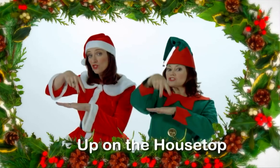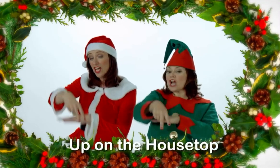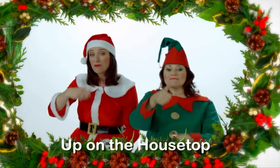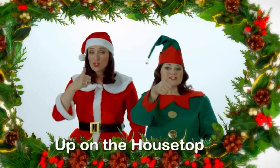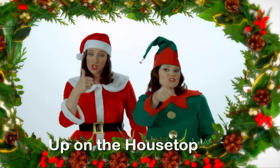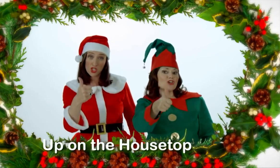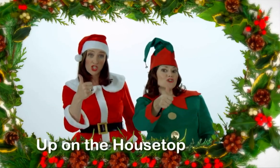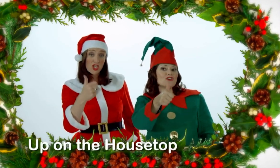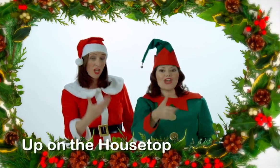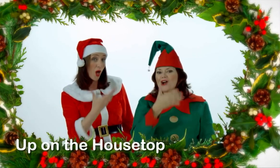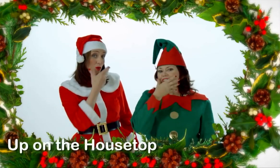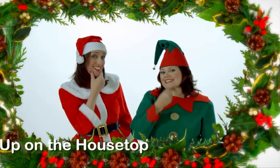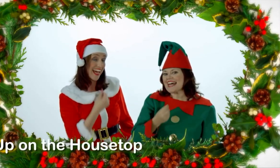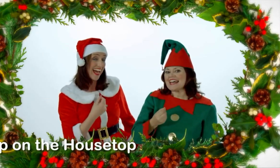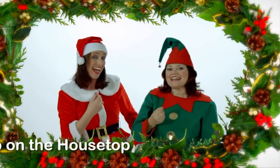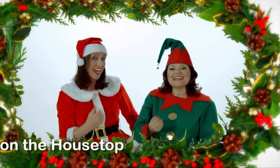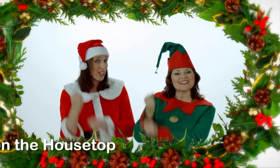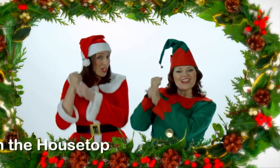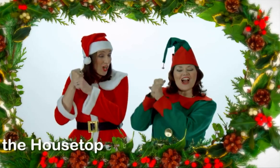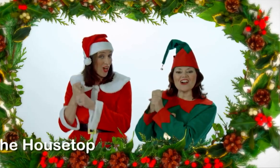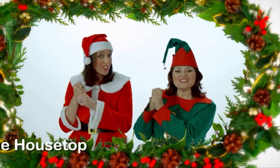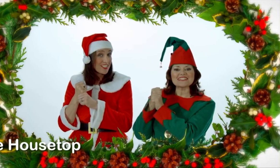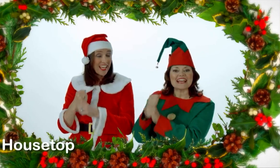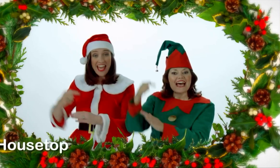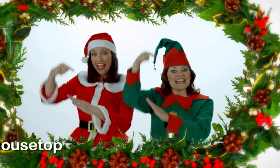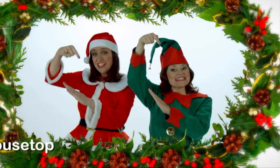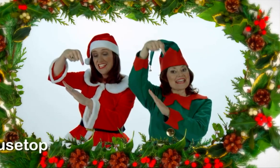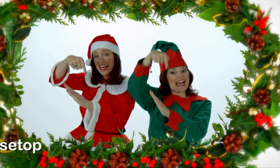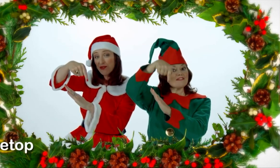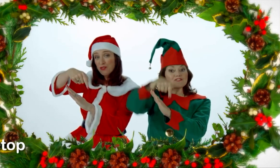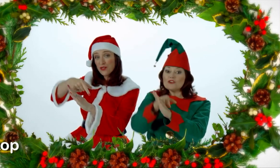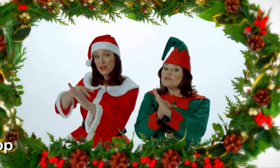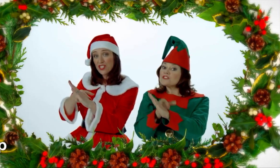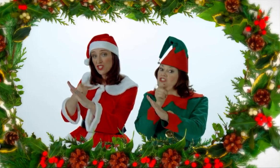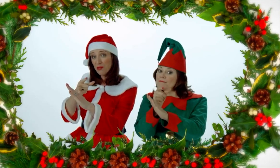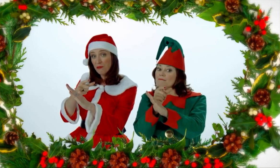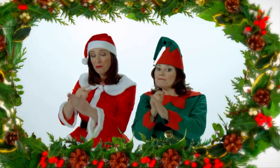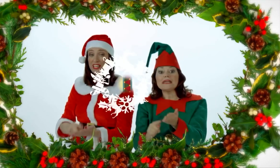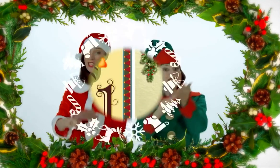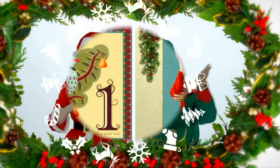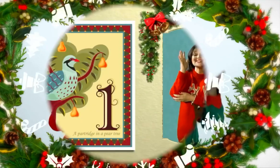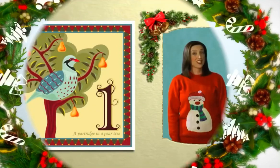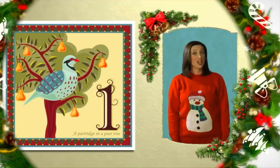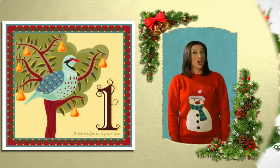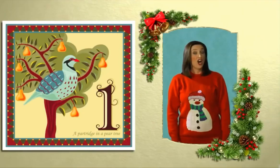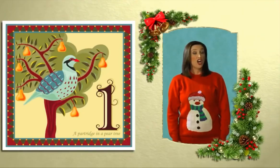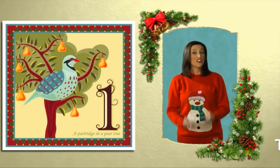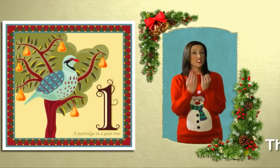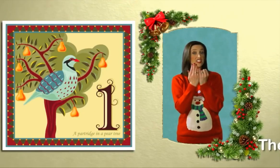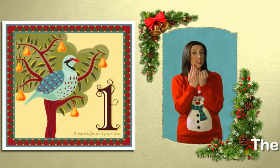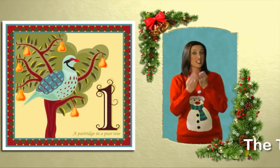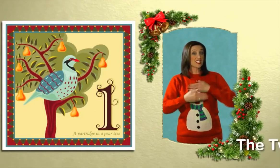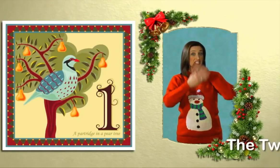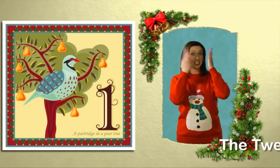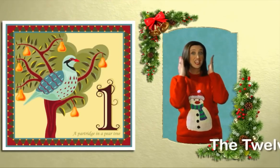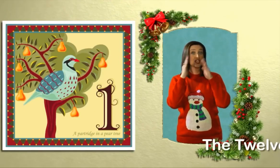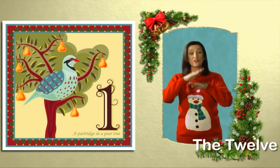jumps good old Santa Claus Down through the chimney we're glad On the same day of